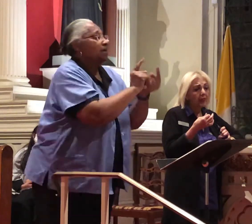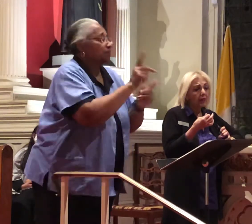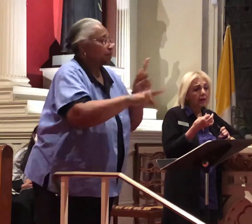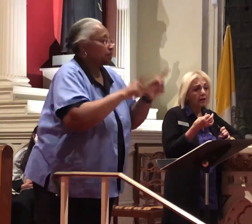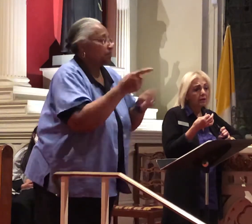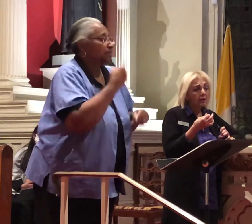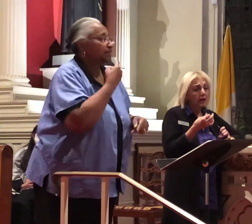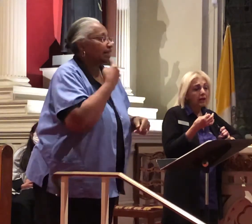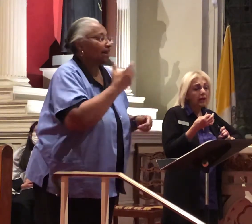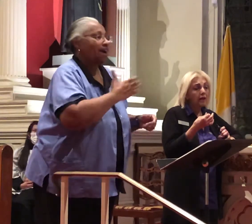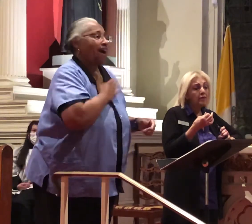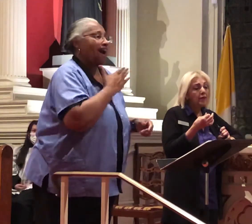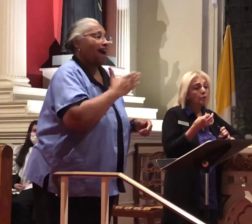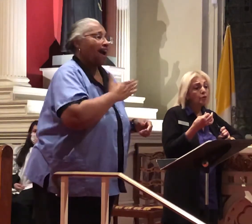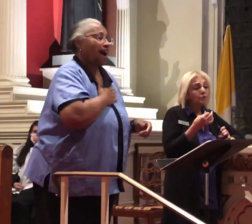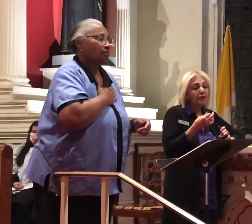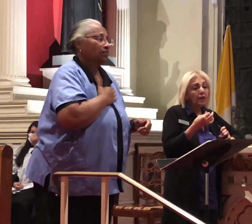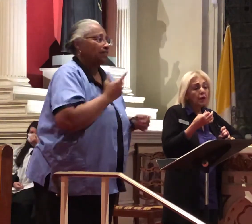of the Immaculate Conception